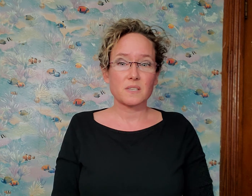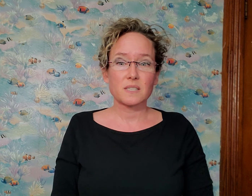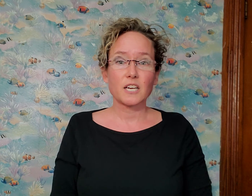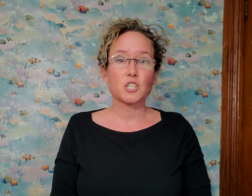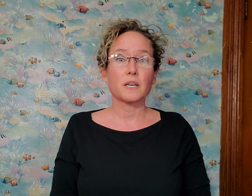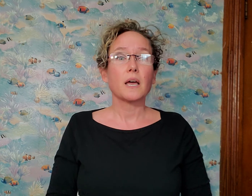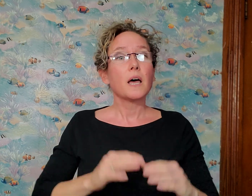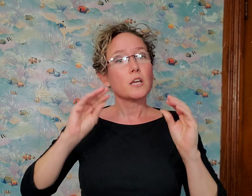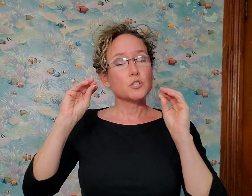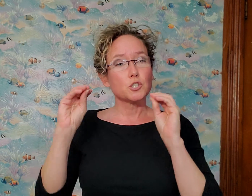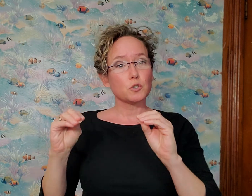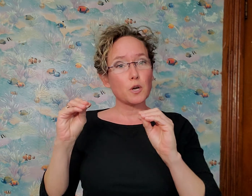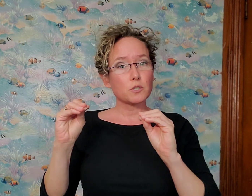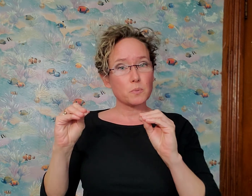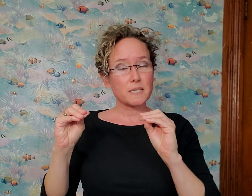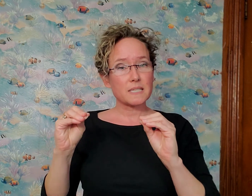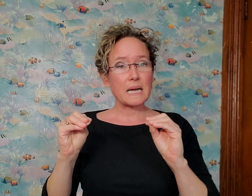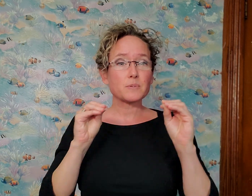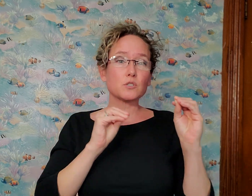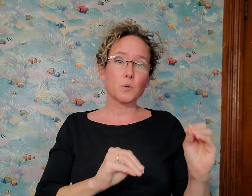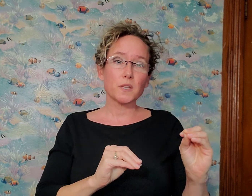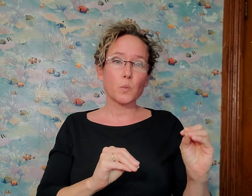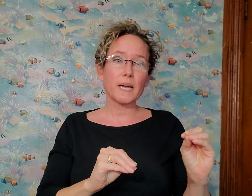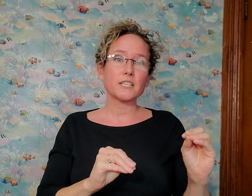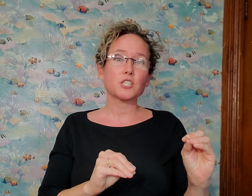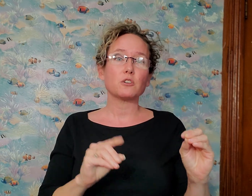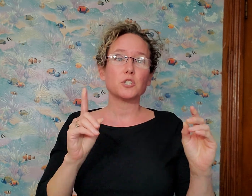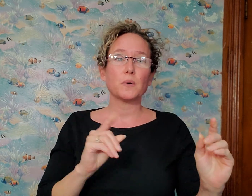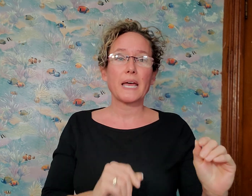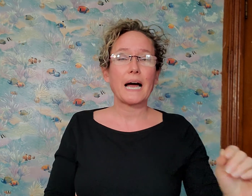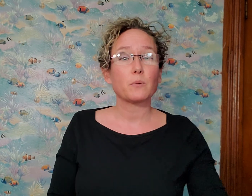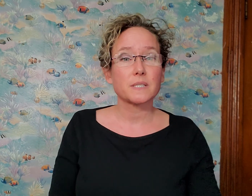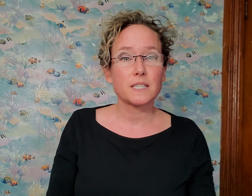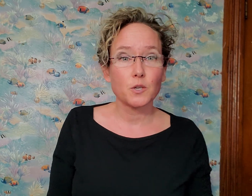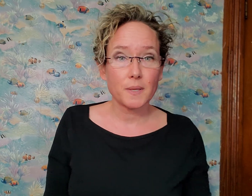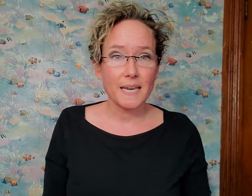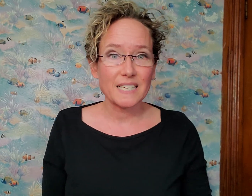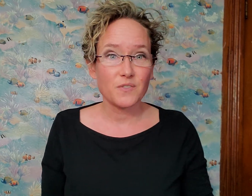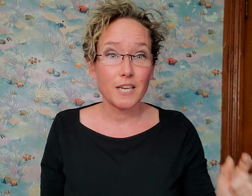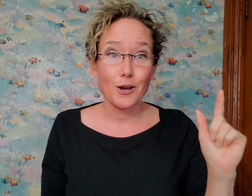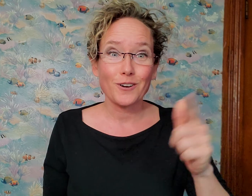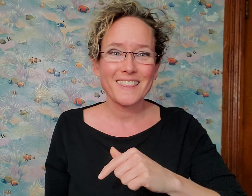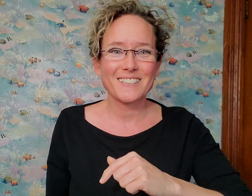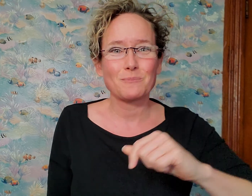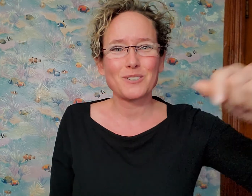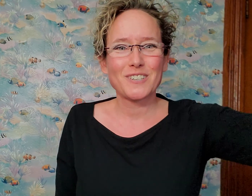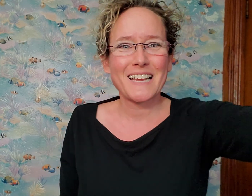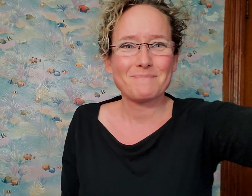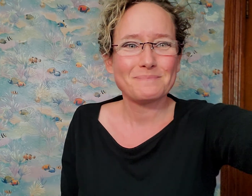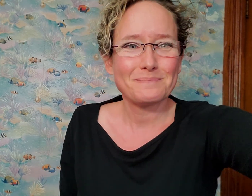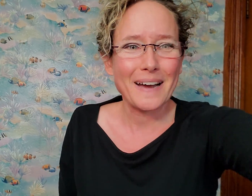discussion. Do those three steps, do it in the way I showed you, and I will see you in the next video. Thanks so much for your time. Bye.